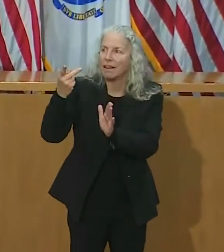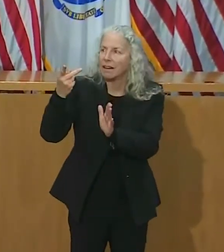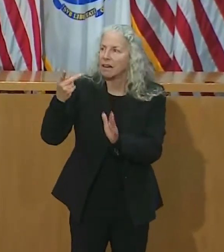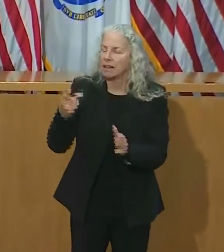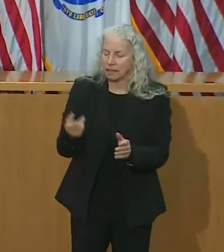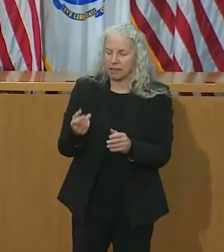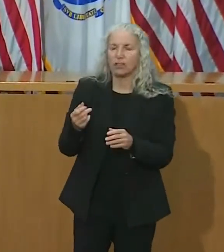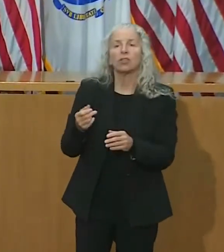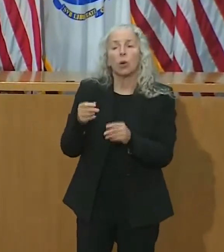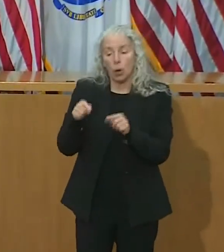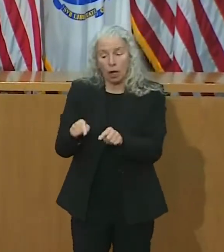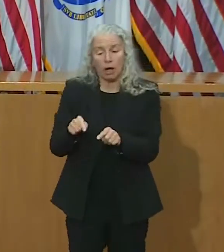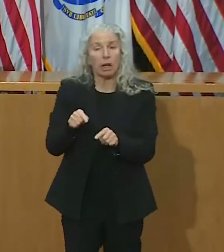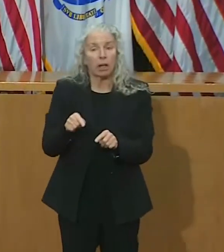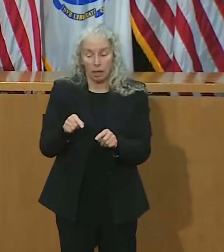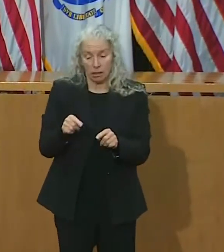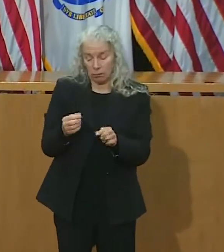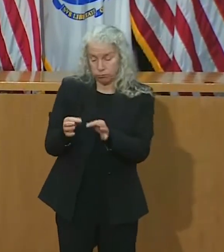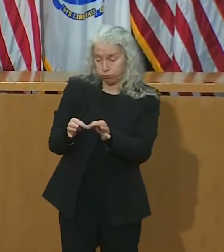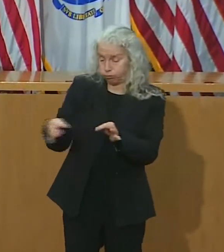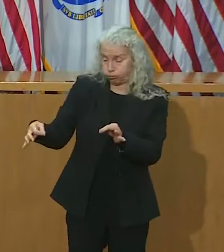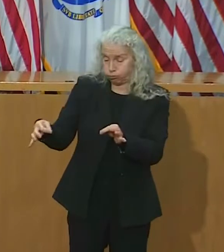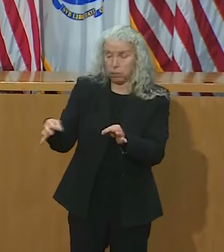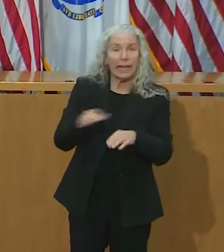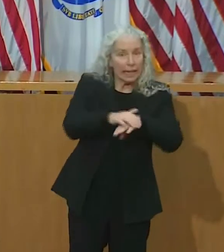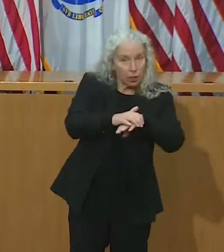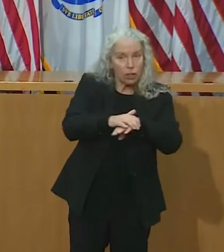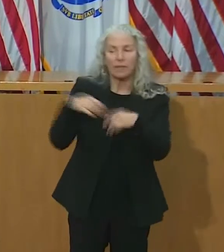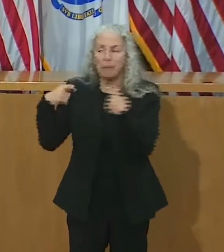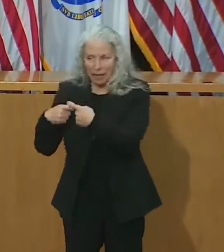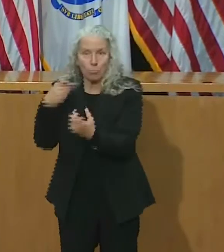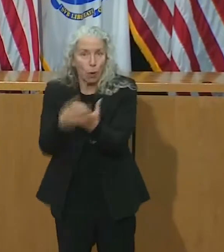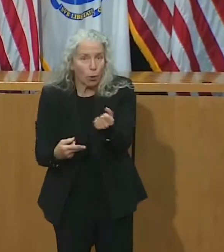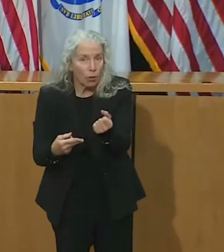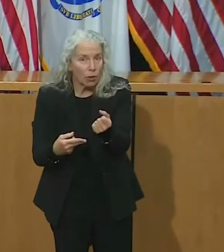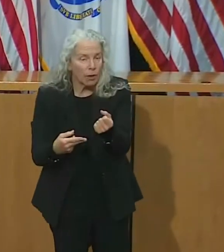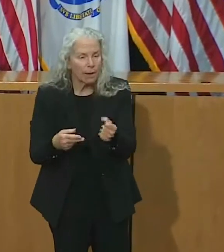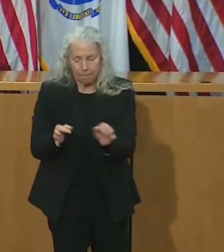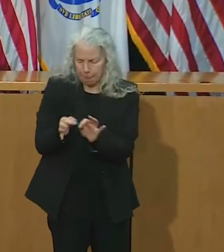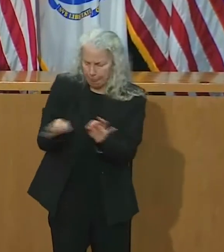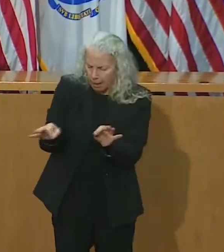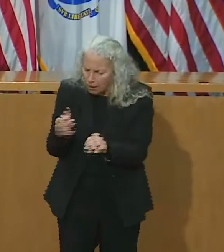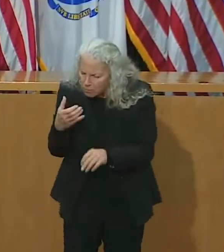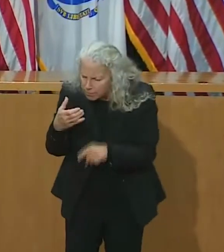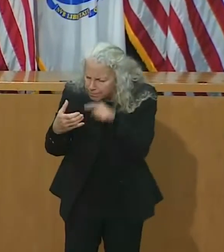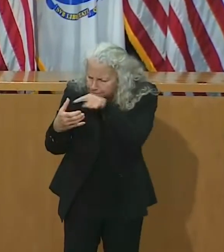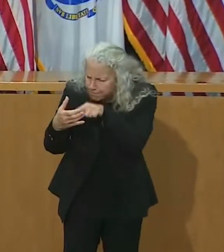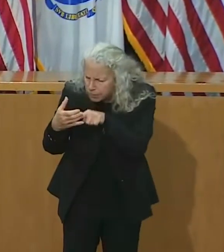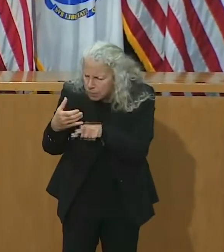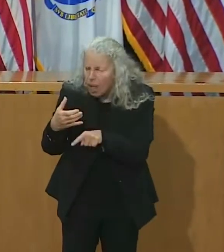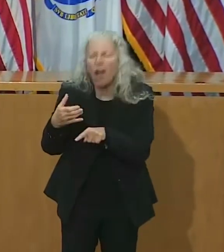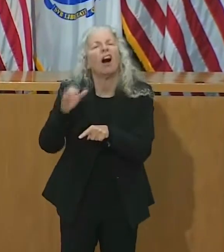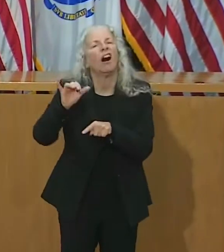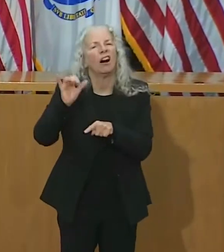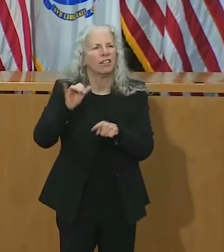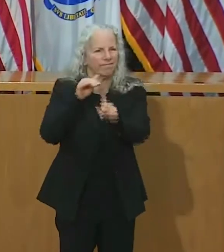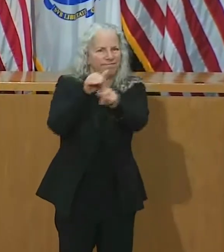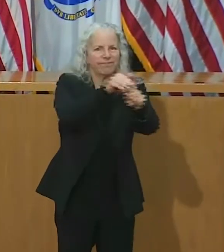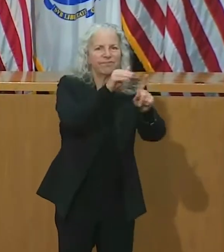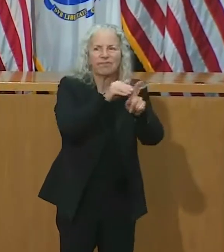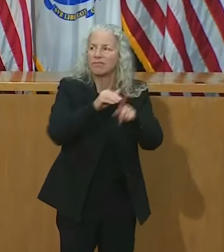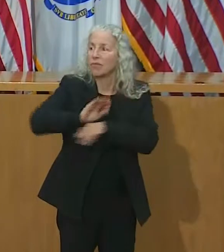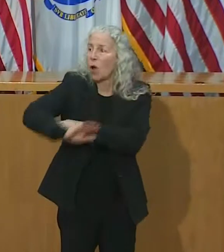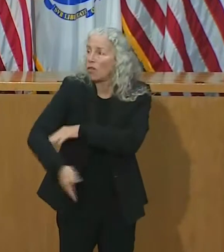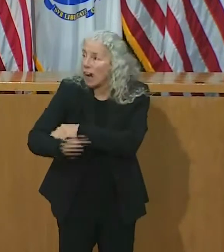is in both Spanish and English. Residents will be reminded of the new measures that are in effect as of November 6th, including limiting